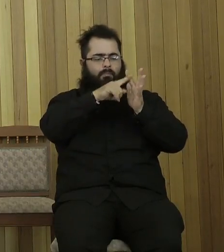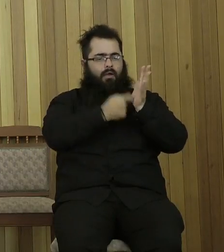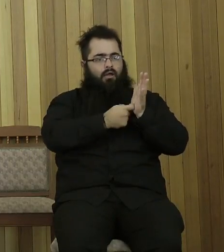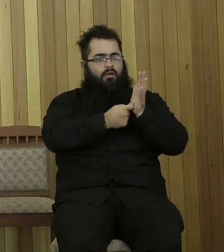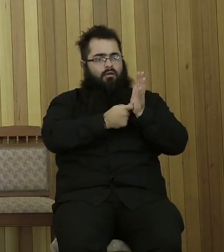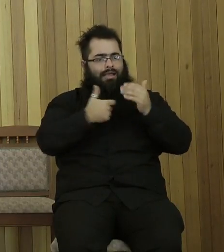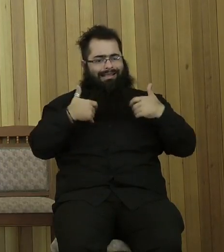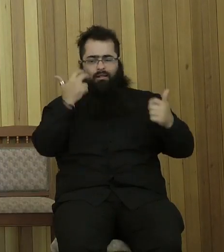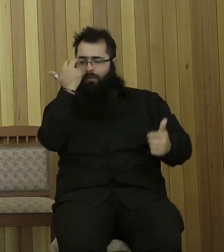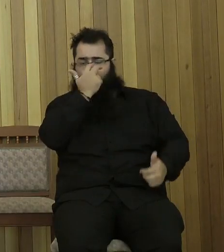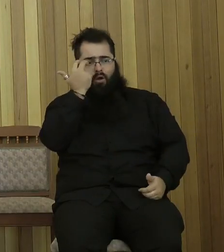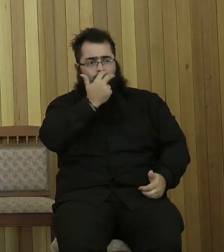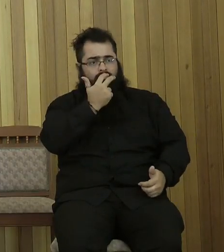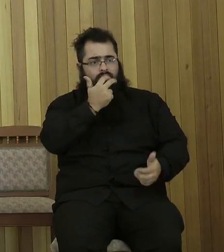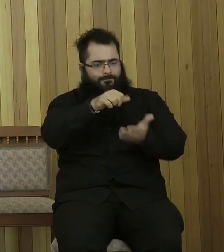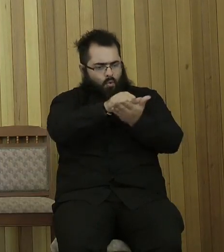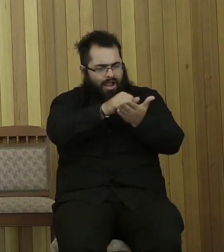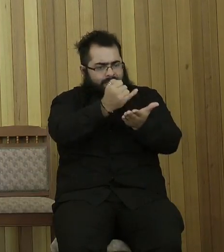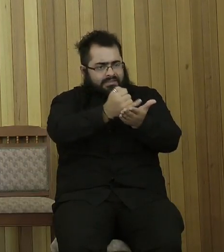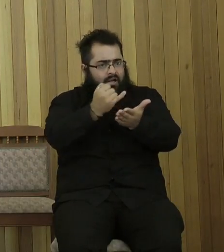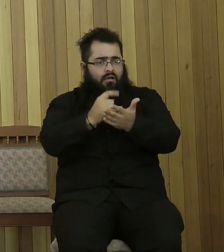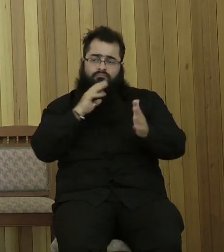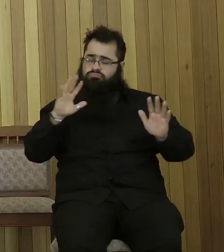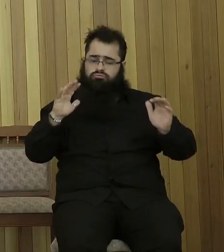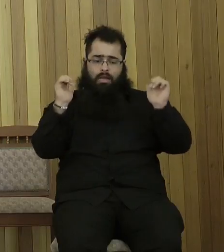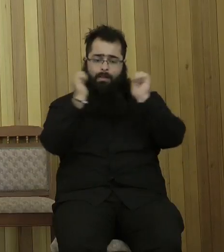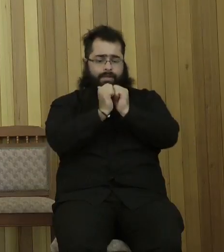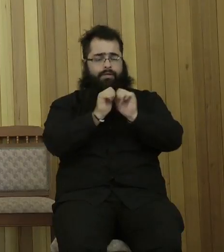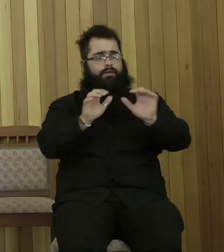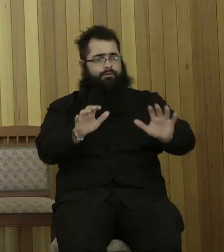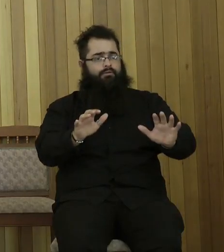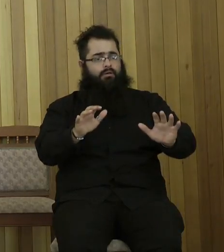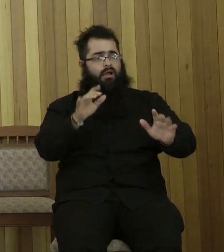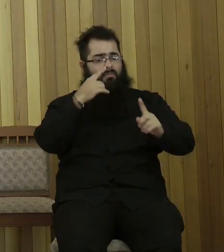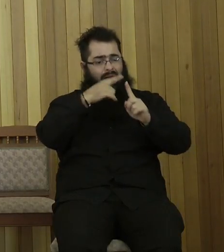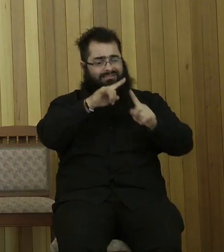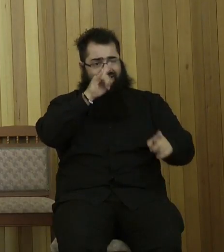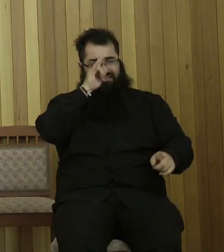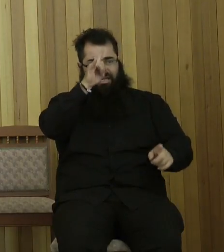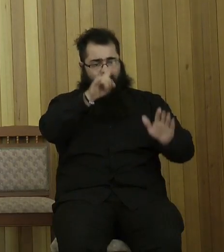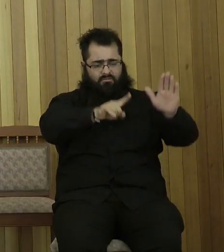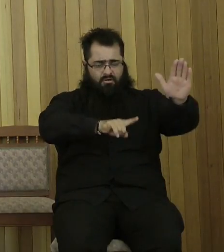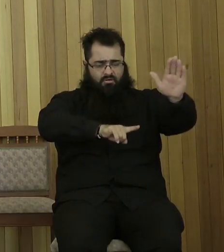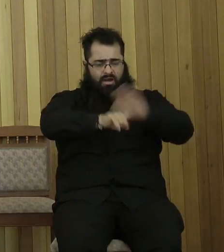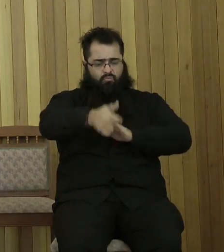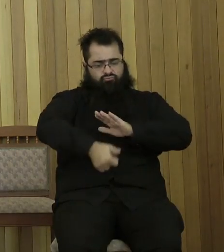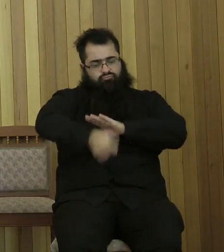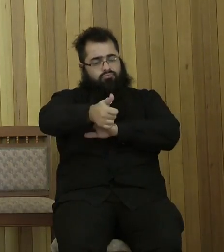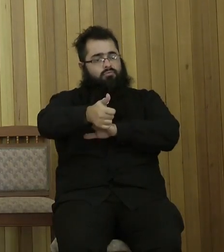forgave sinners, we should say amen to that, and cast out demons. Jesus knew that revealing the precious love of His Father